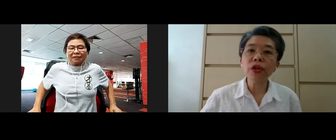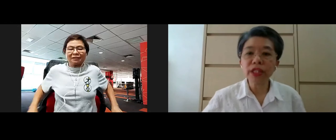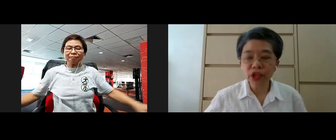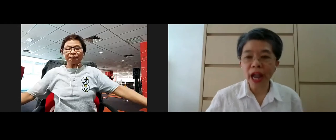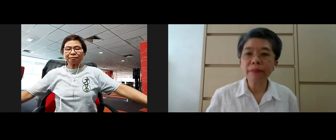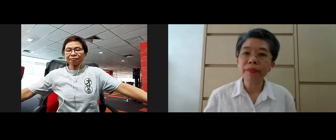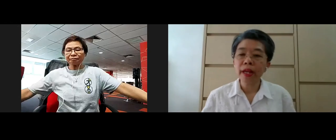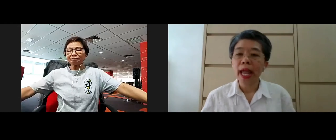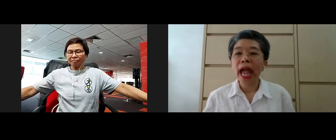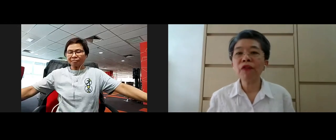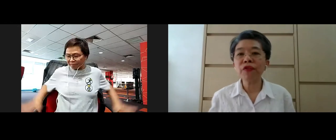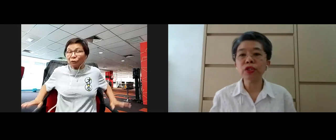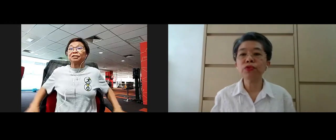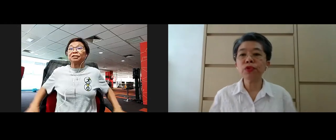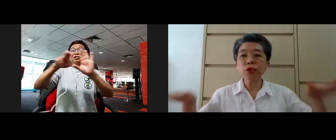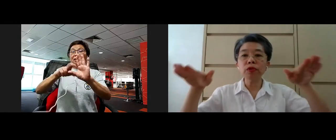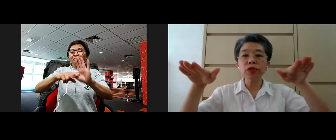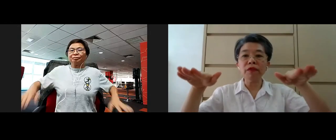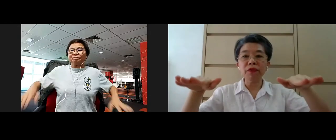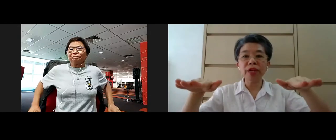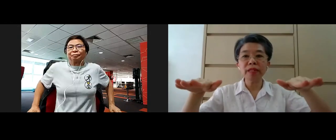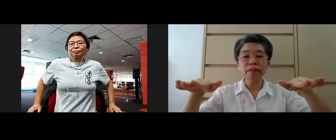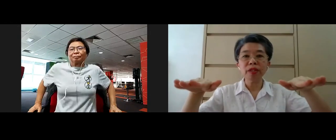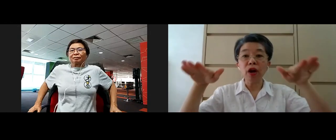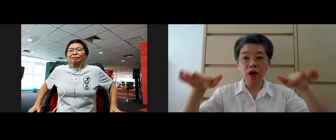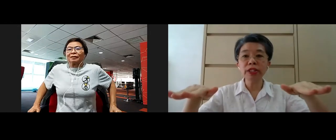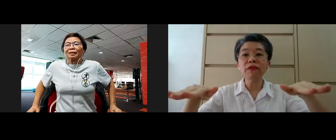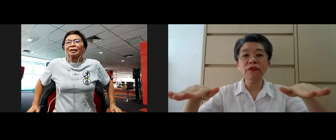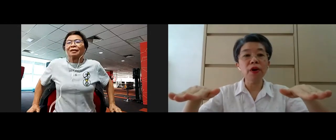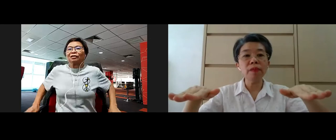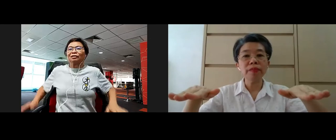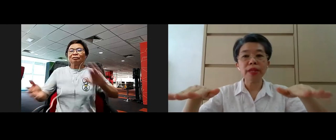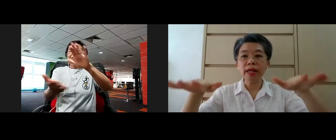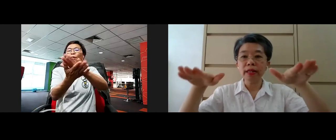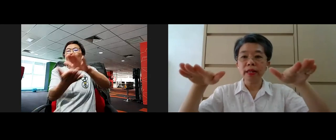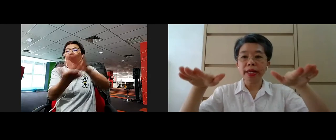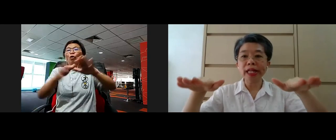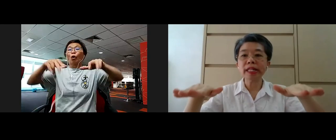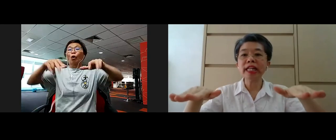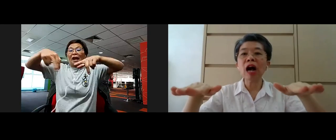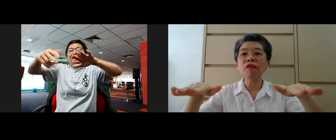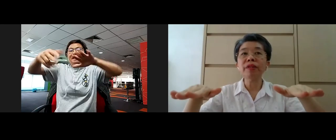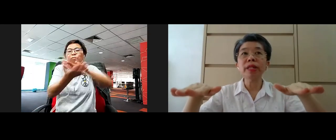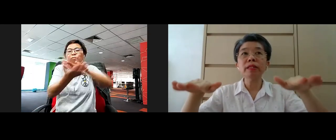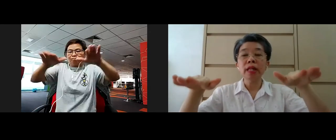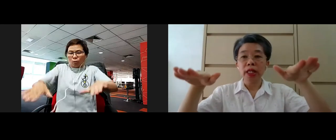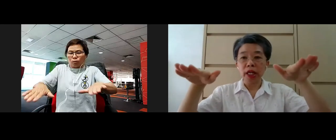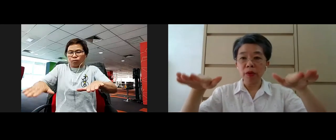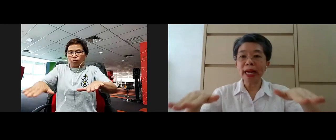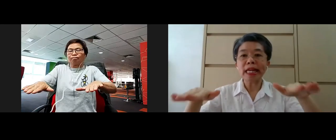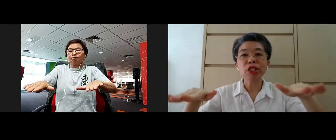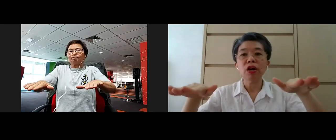yeah? Those on the chair, have your two soles of the feet on the floor, yeah? Nicely comfortable,